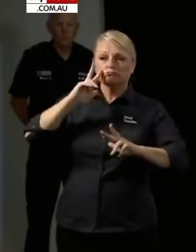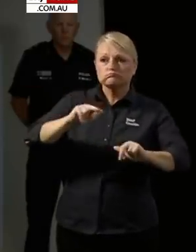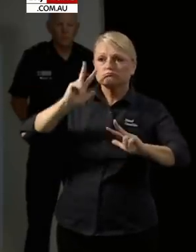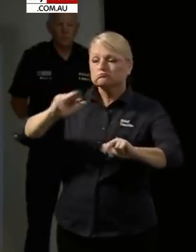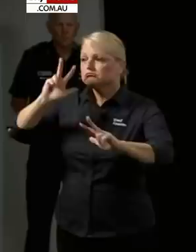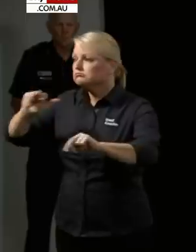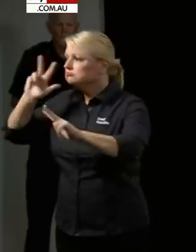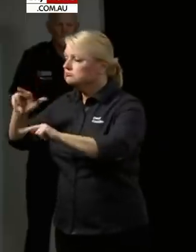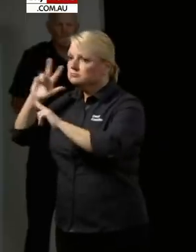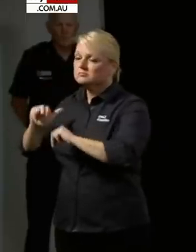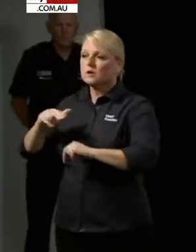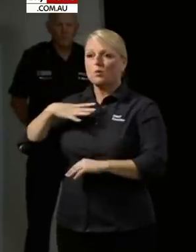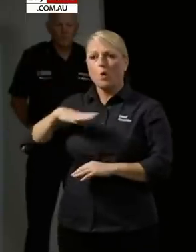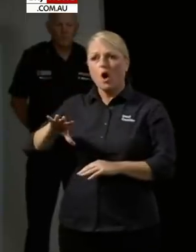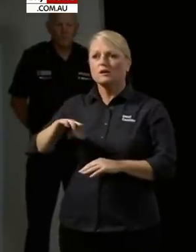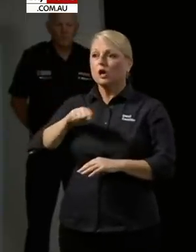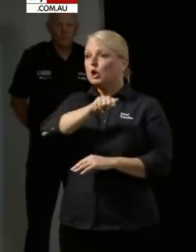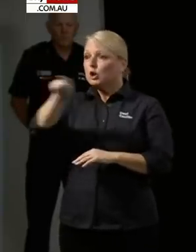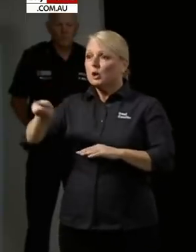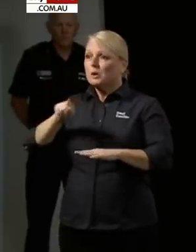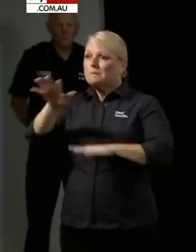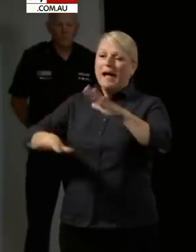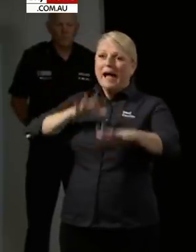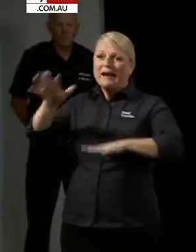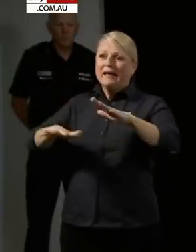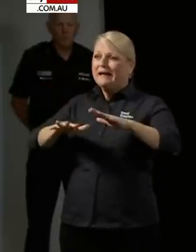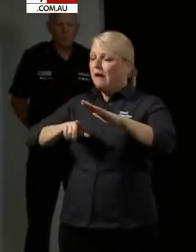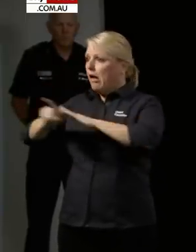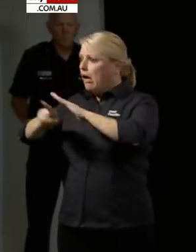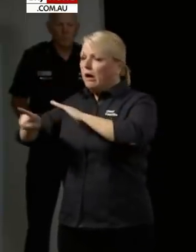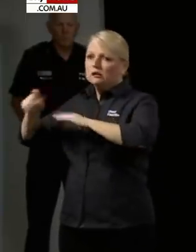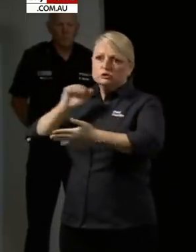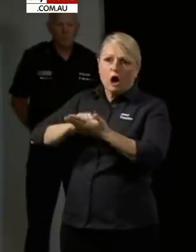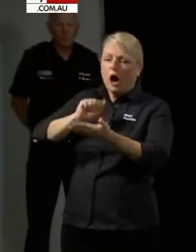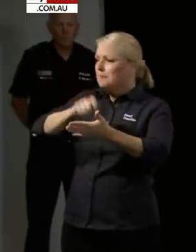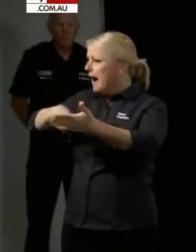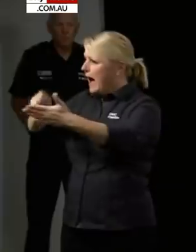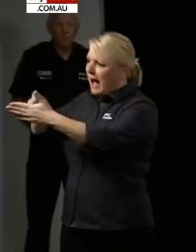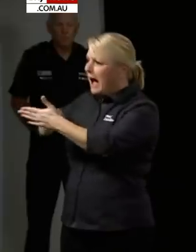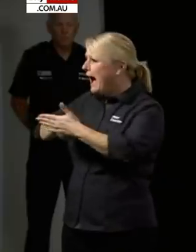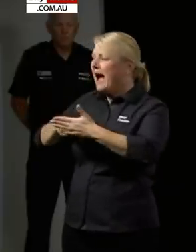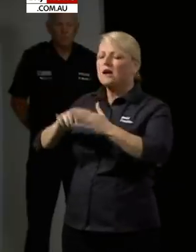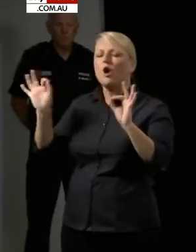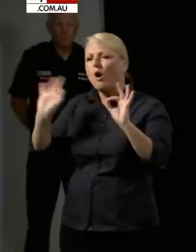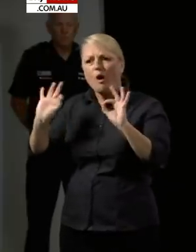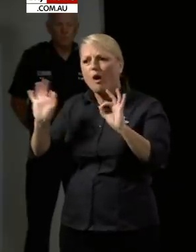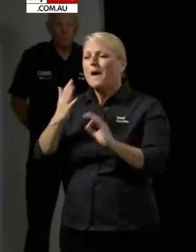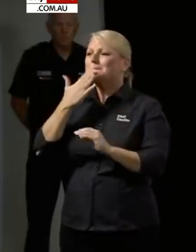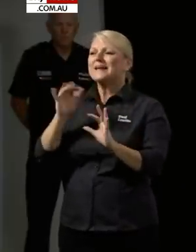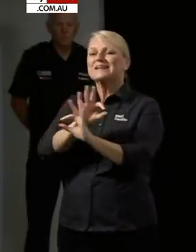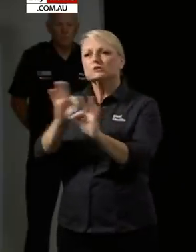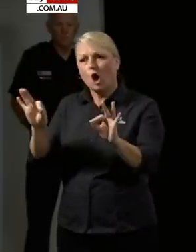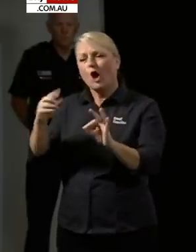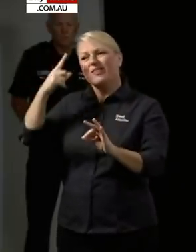It's no point panicking and rushing out to the shops and you know buying up lots of toilet paper. We've got to be looking out for other